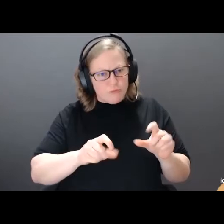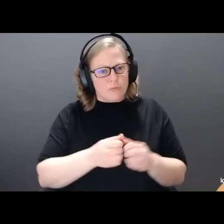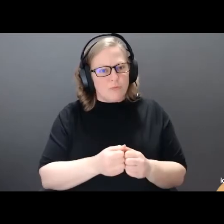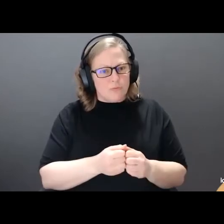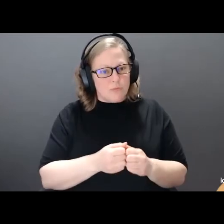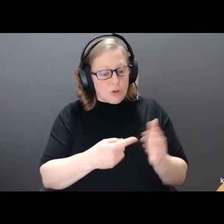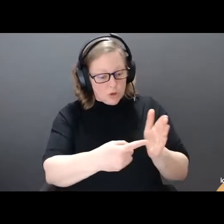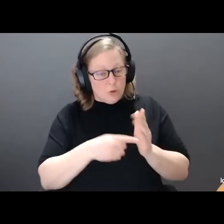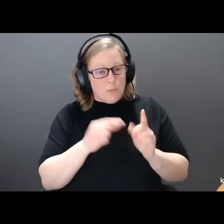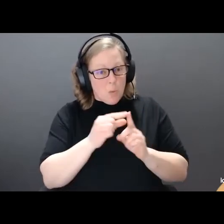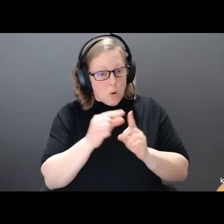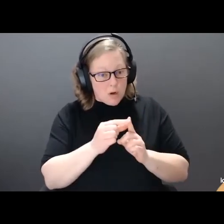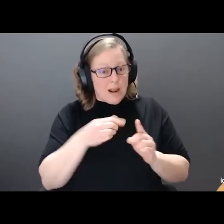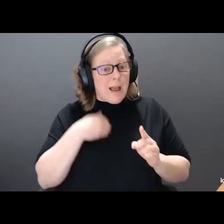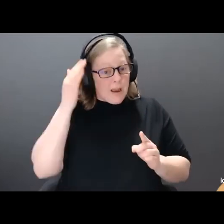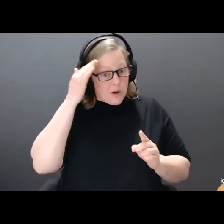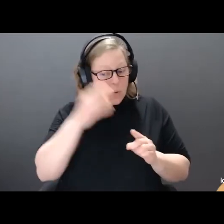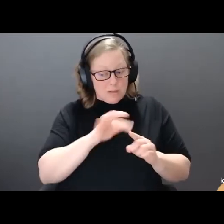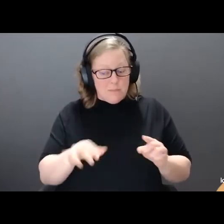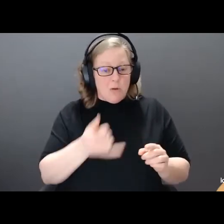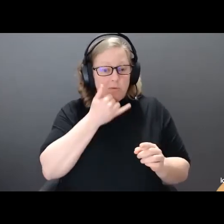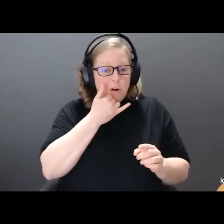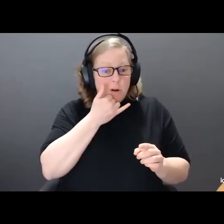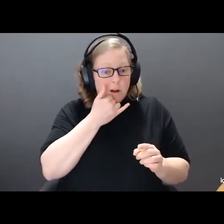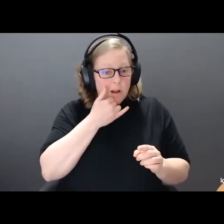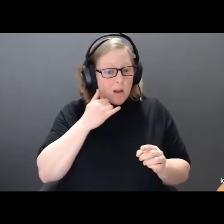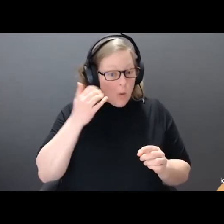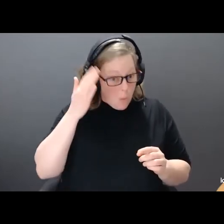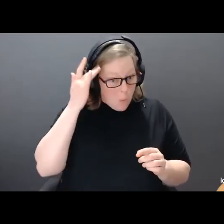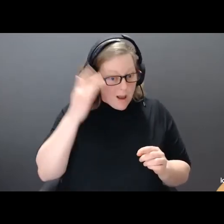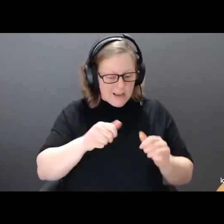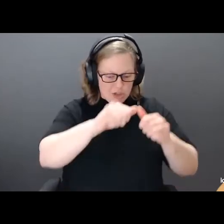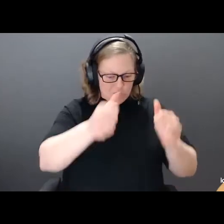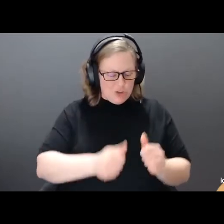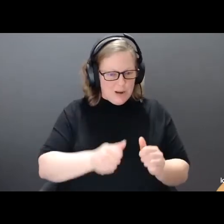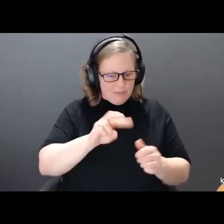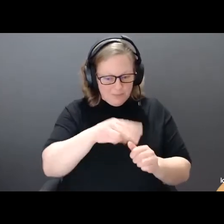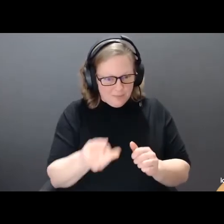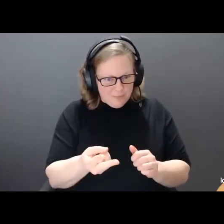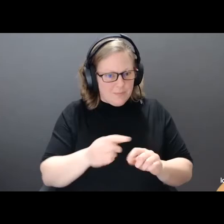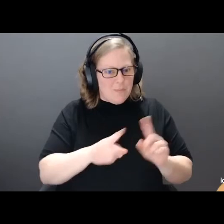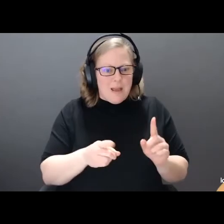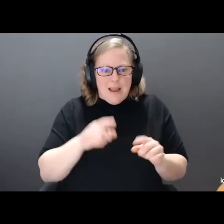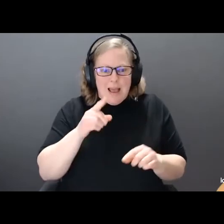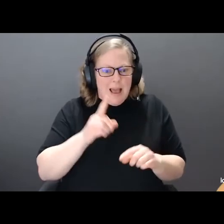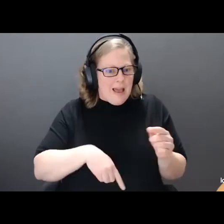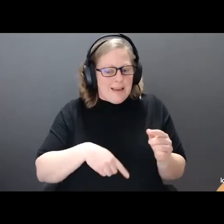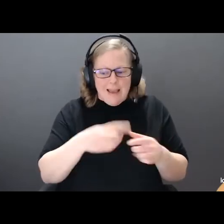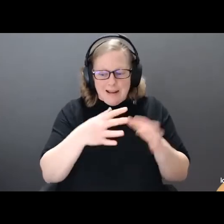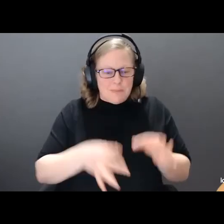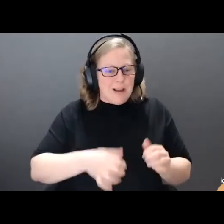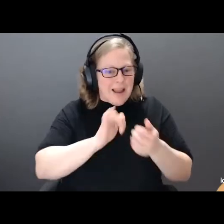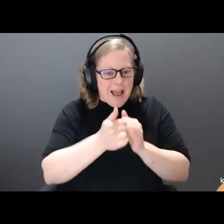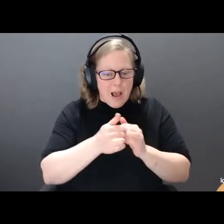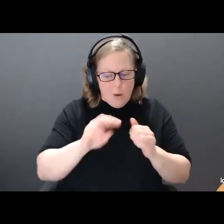shape was wrong, but I could have no idea how to put it back in the correct order. When reading a book with my mom one night, I got to the